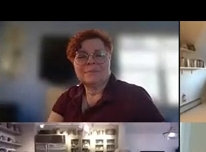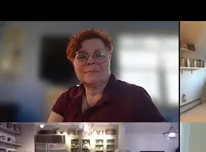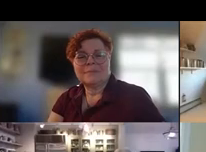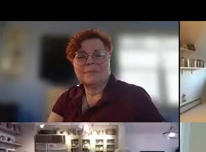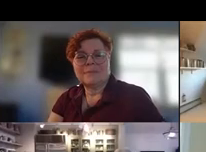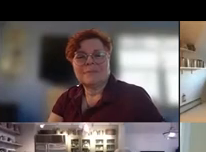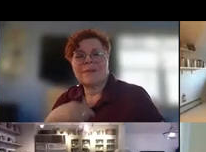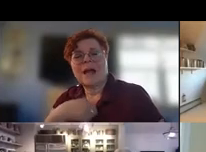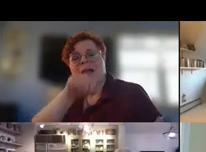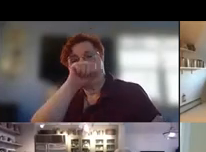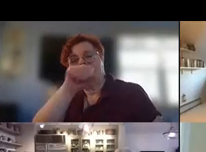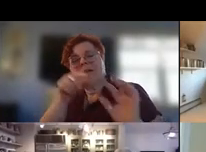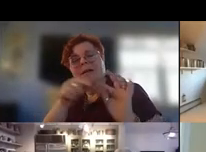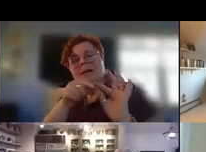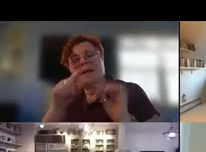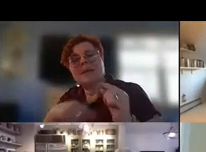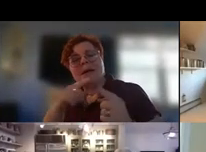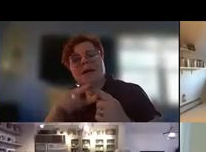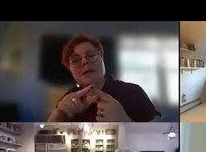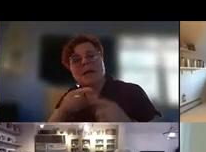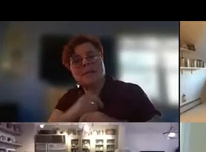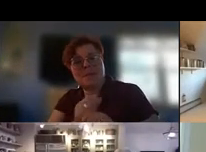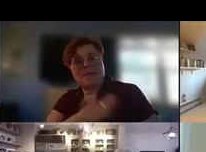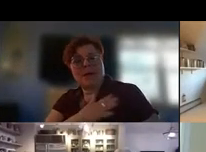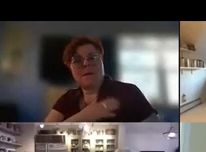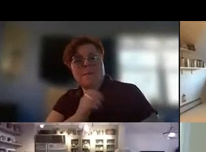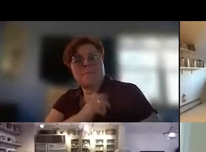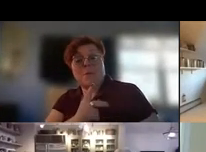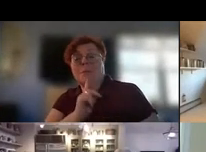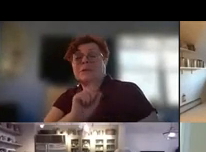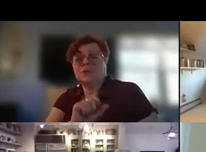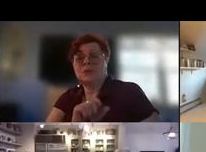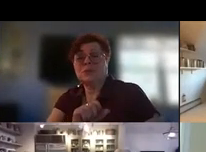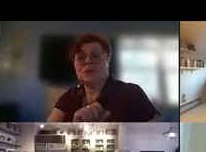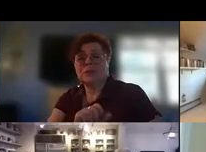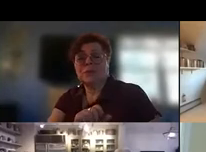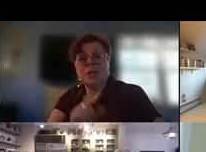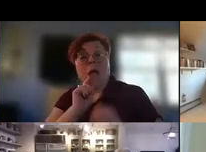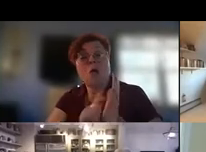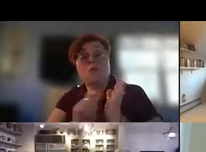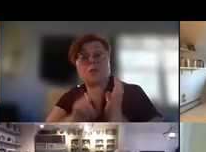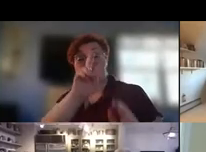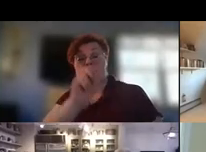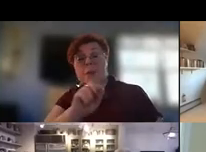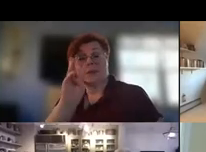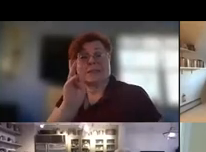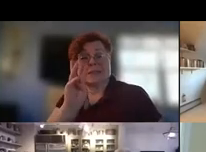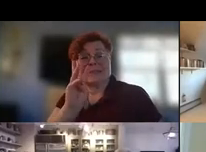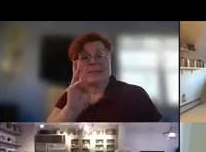comments you made about my poem and it's true i wrote this poem in 2006 after i had done this high